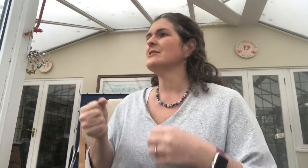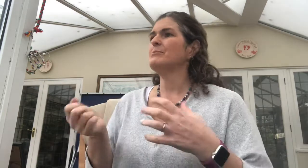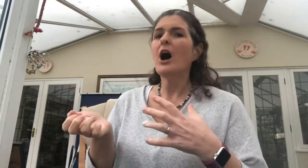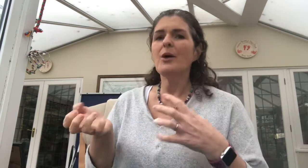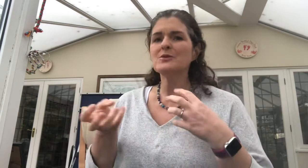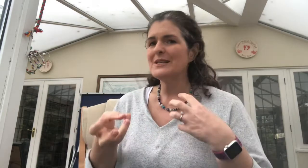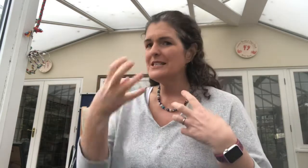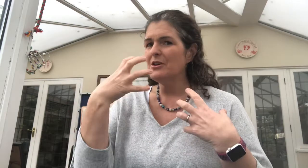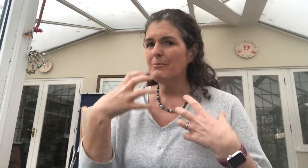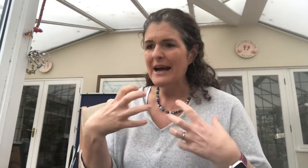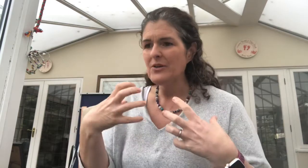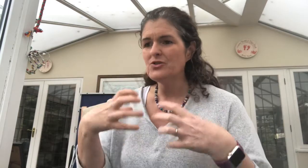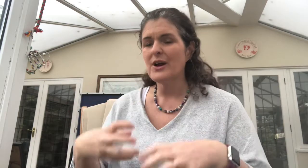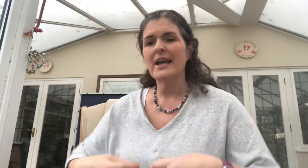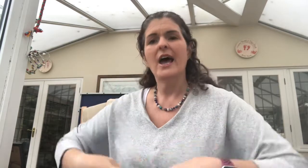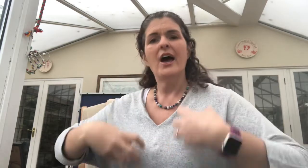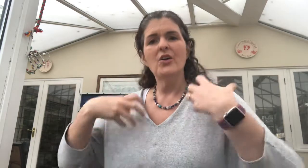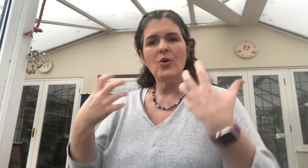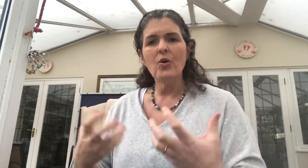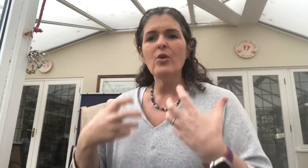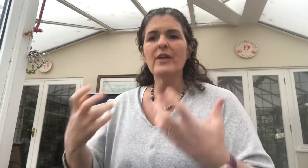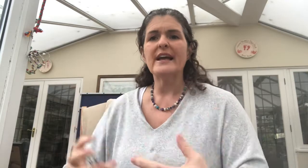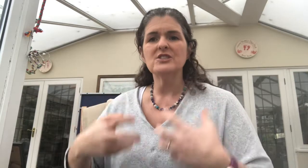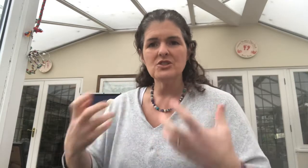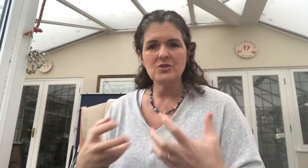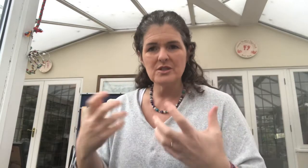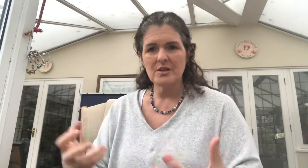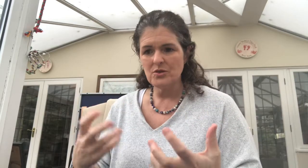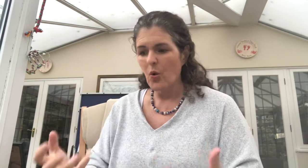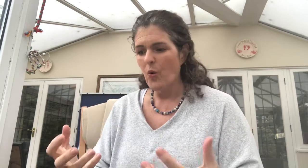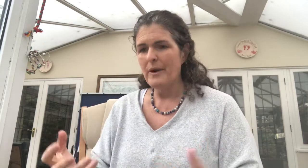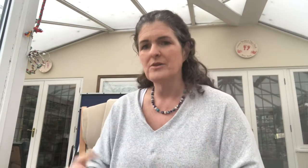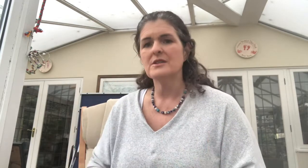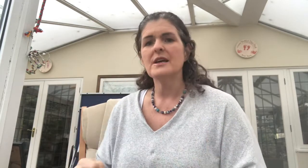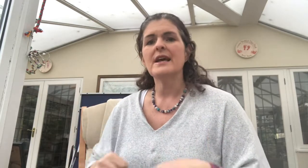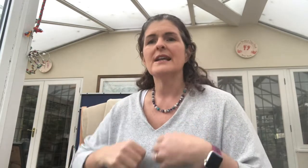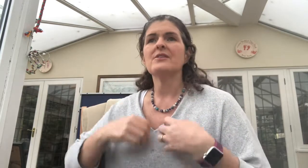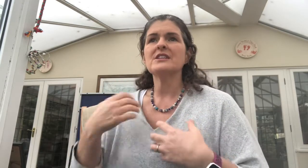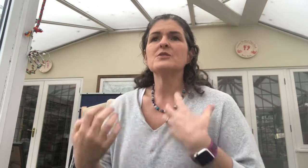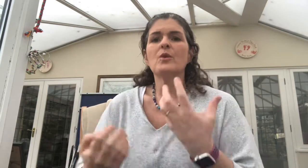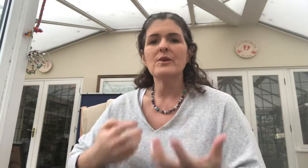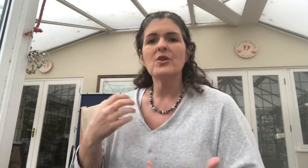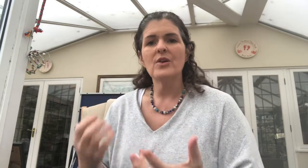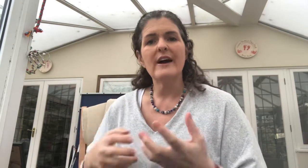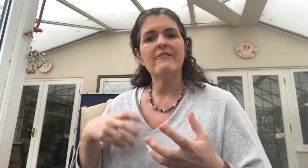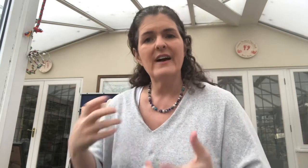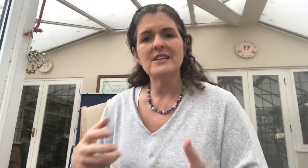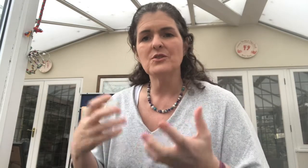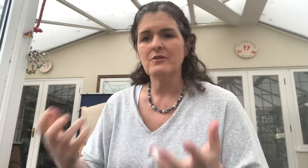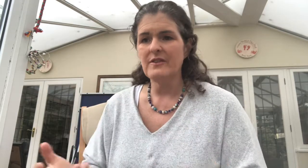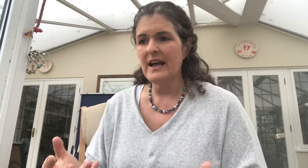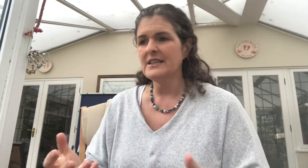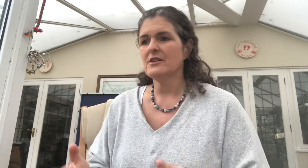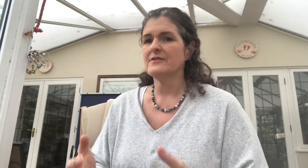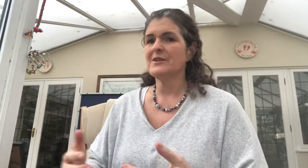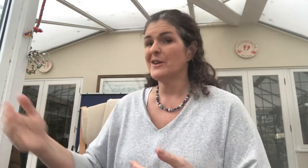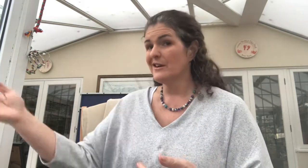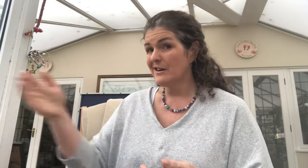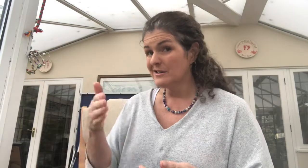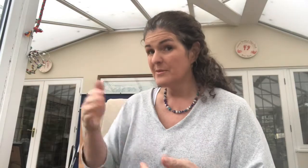your palms sweaty, your mouth dry, and all that is due to those hormones. Now this is what we call our fight-or-flight. Obviously when a car is coming